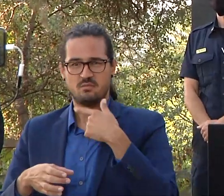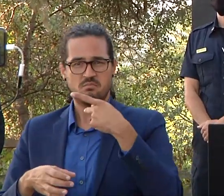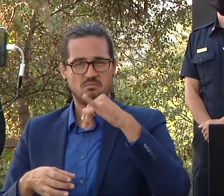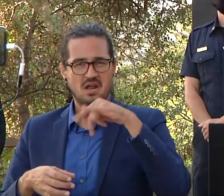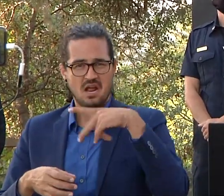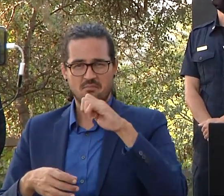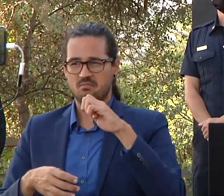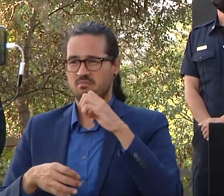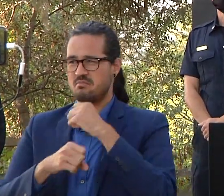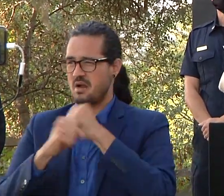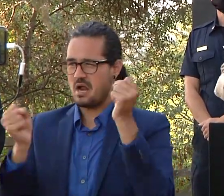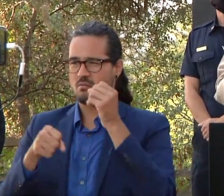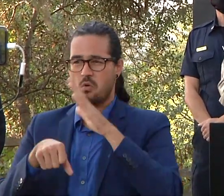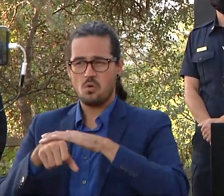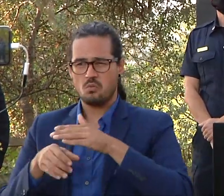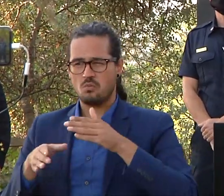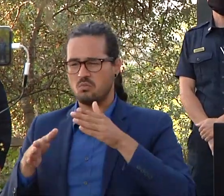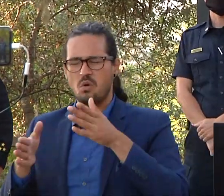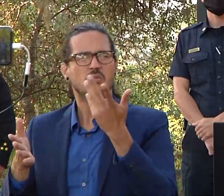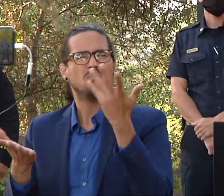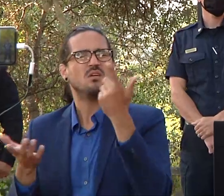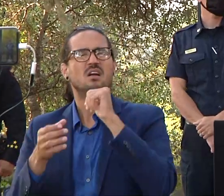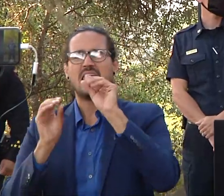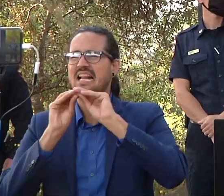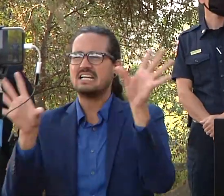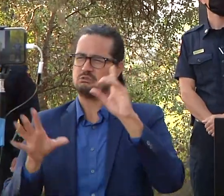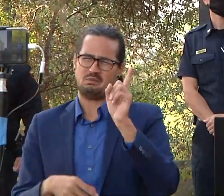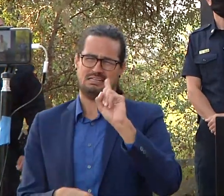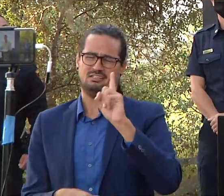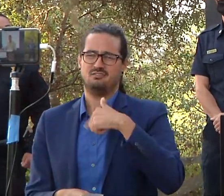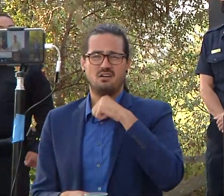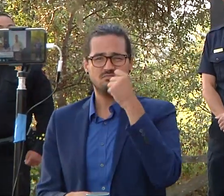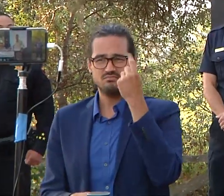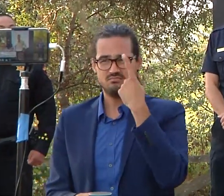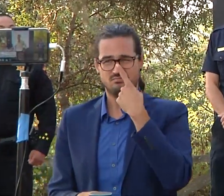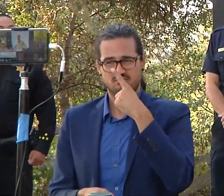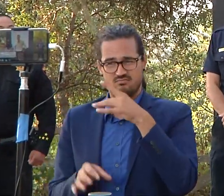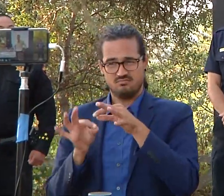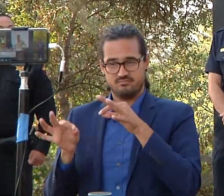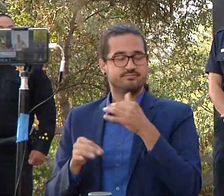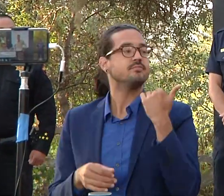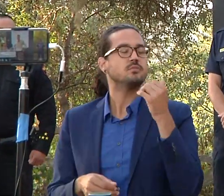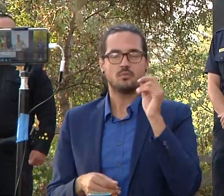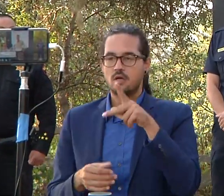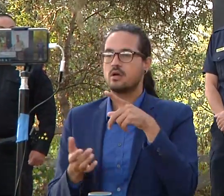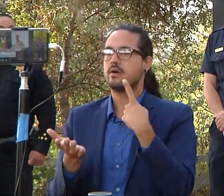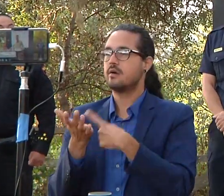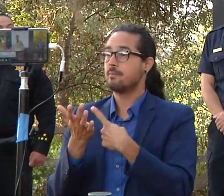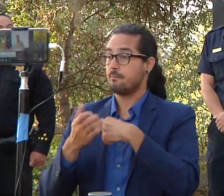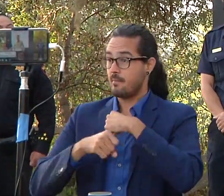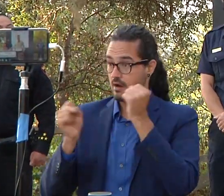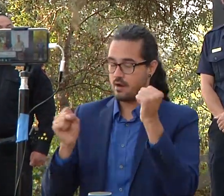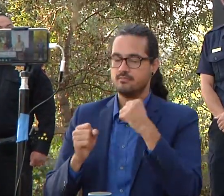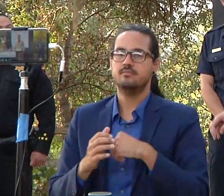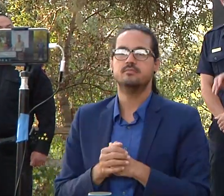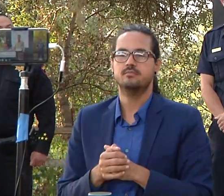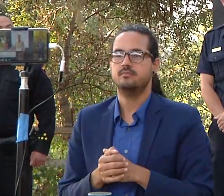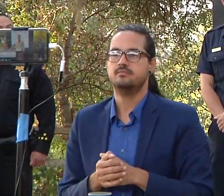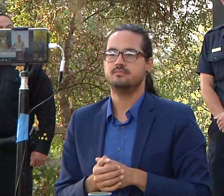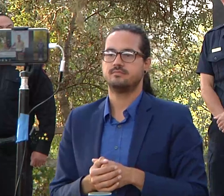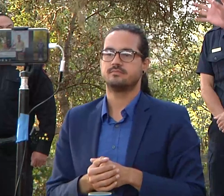uh yeah so the question was uh it was about the explosives that we found today so um